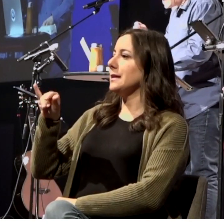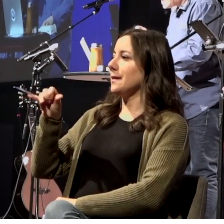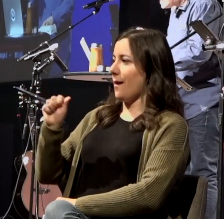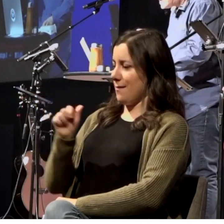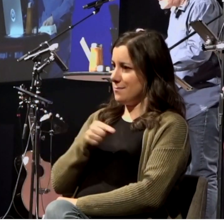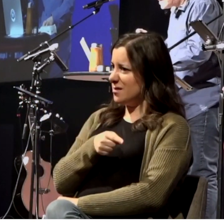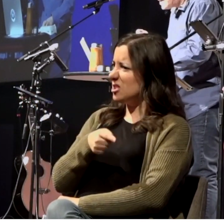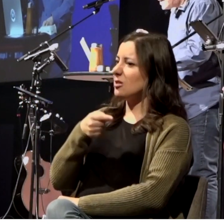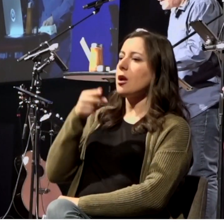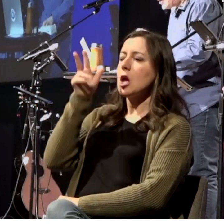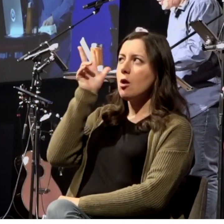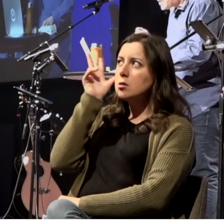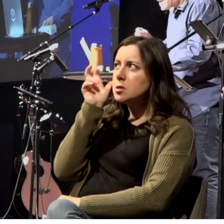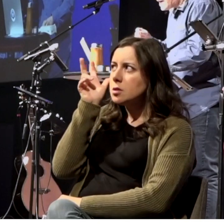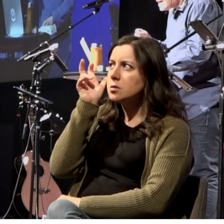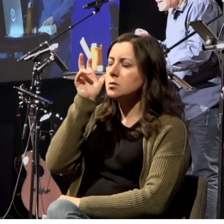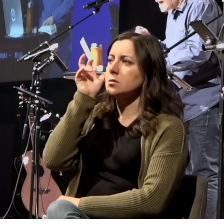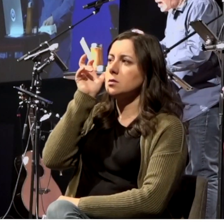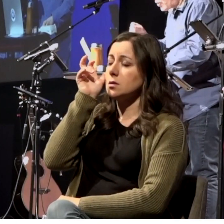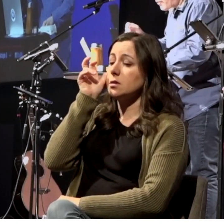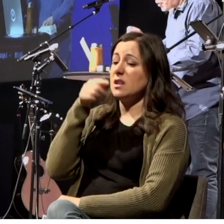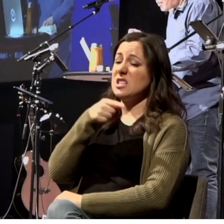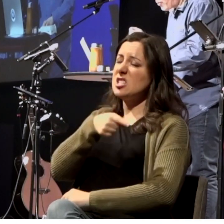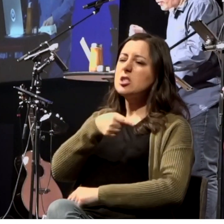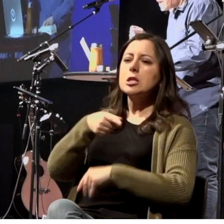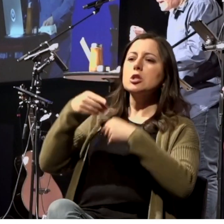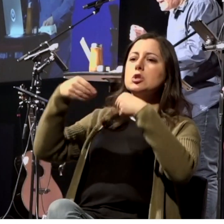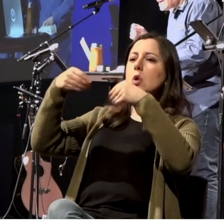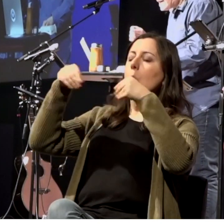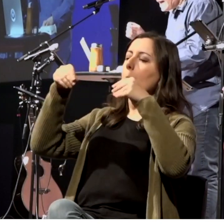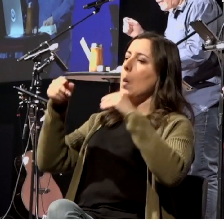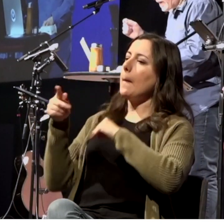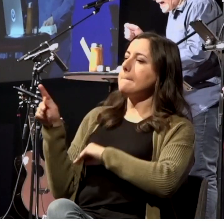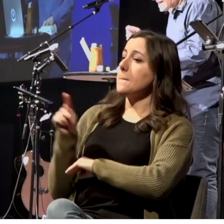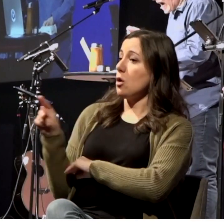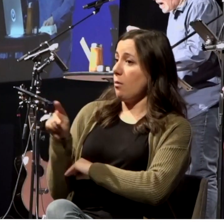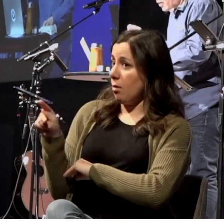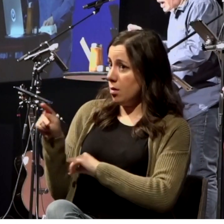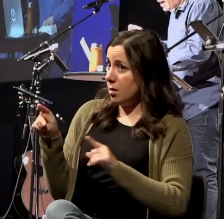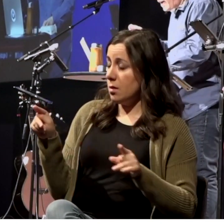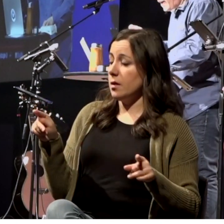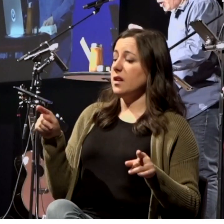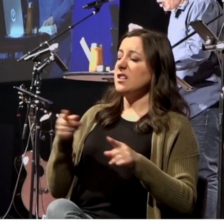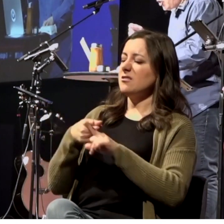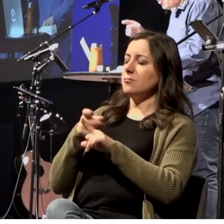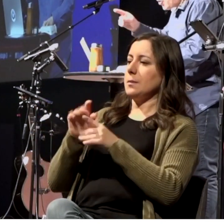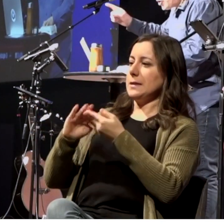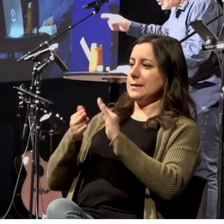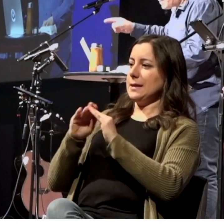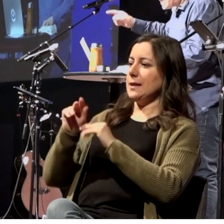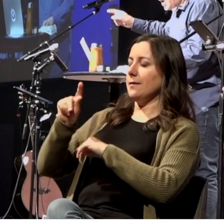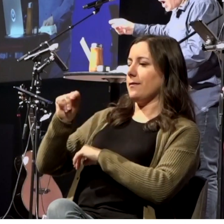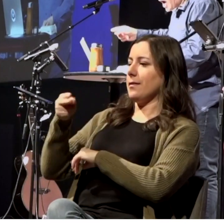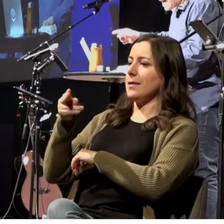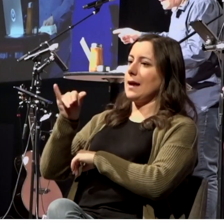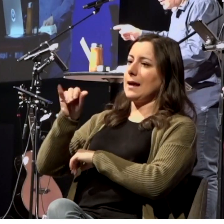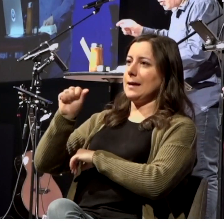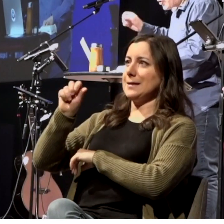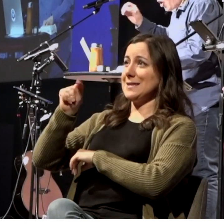us. She was a seller of purple from the city of Thyatira who worshiped God. The Lord